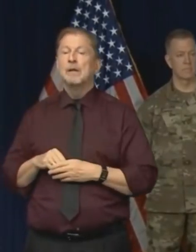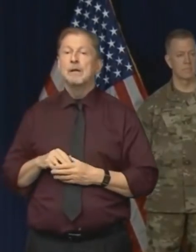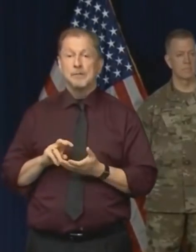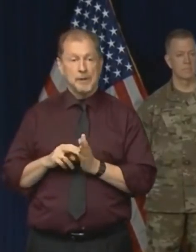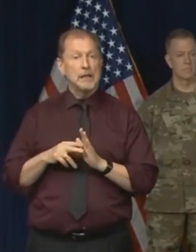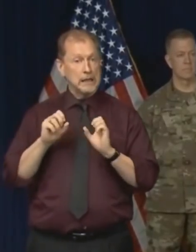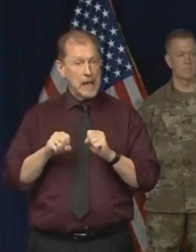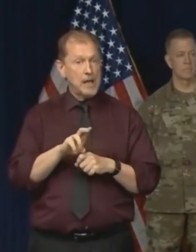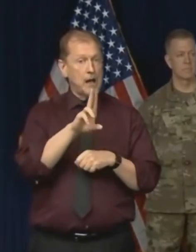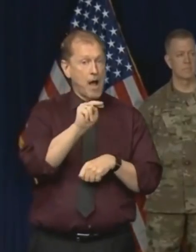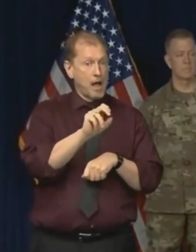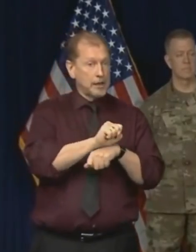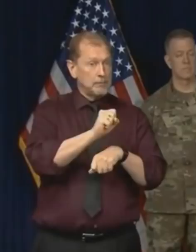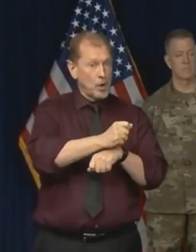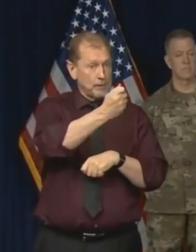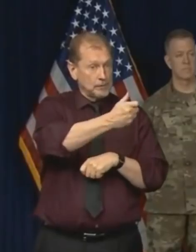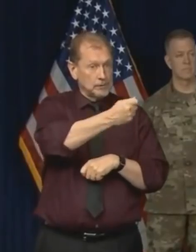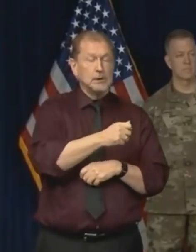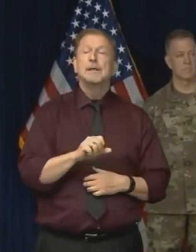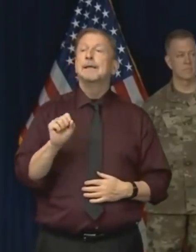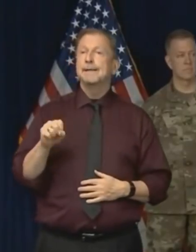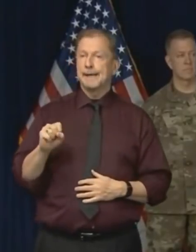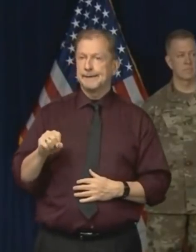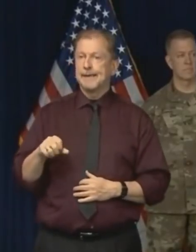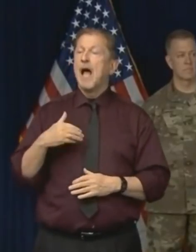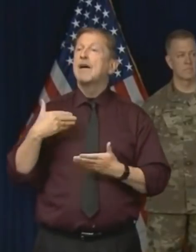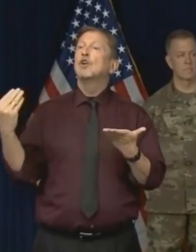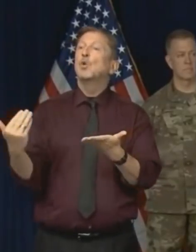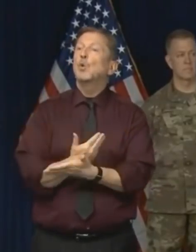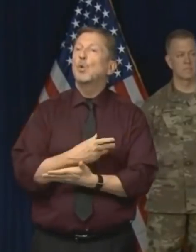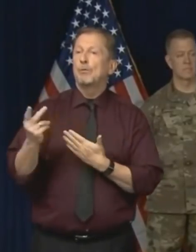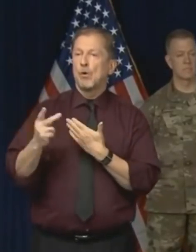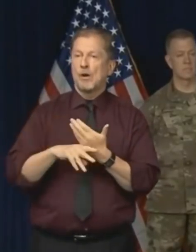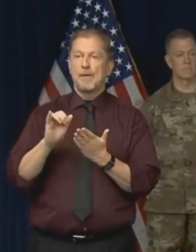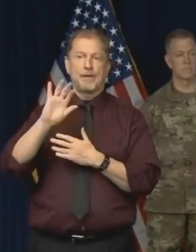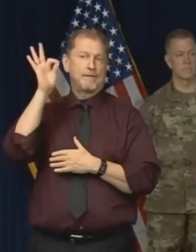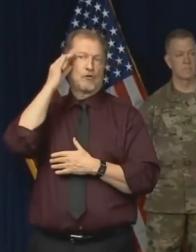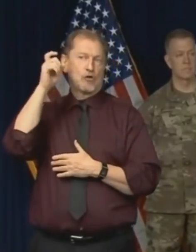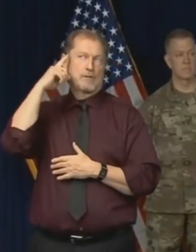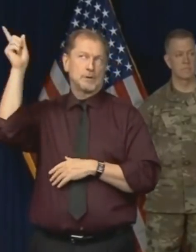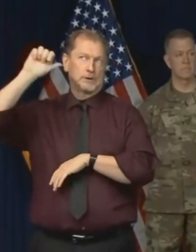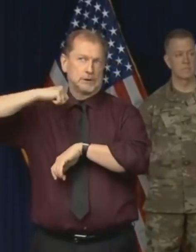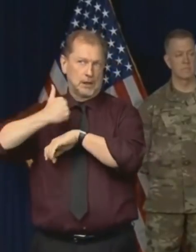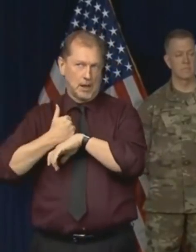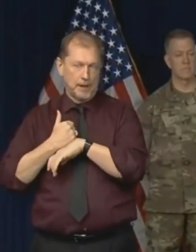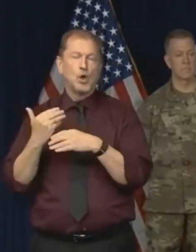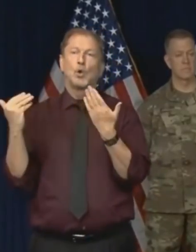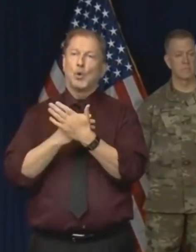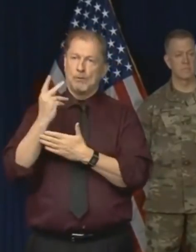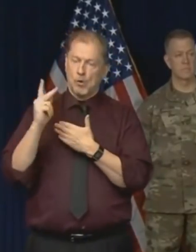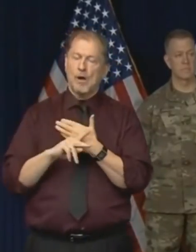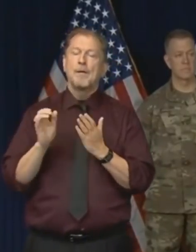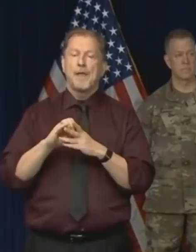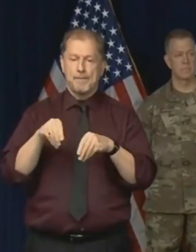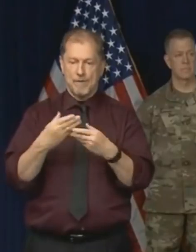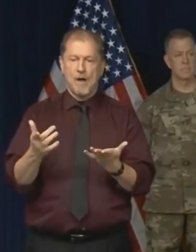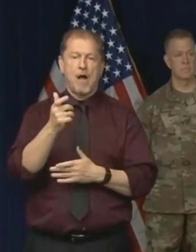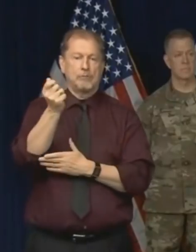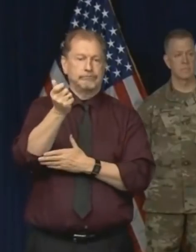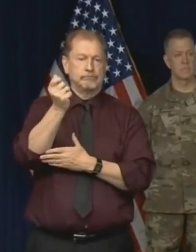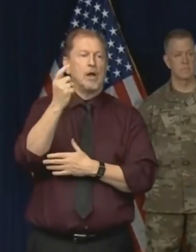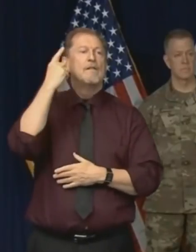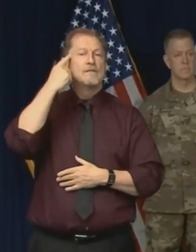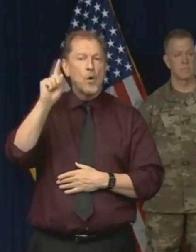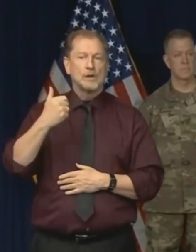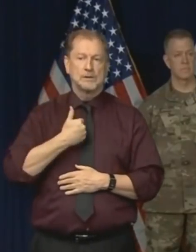freelancer is, then you would qualify for this new program that the federal government set up to provide unemployment insurance.